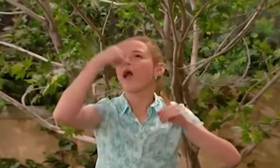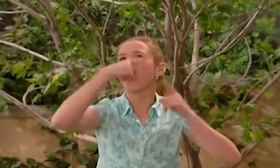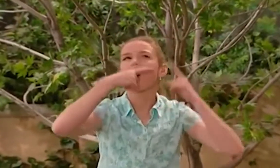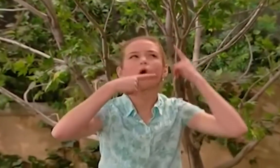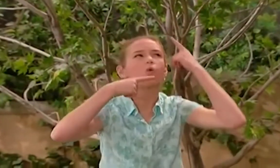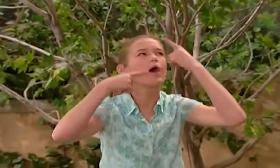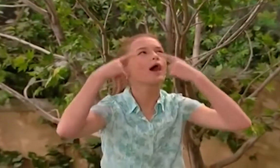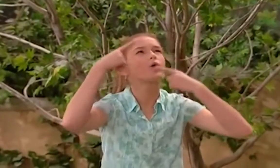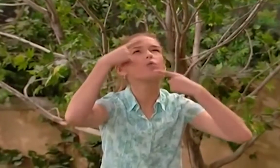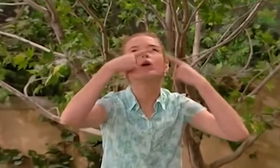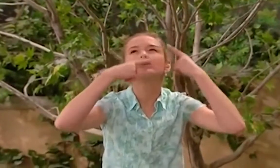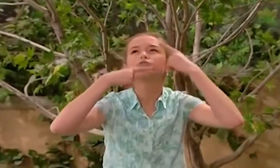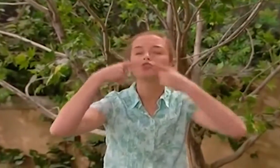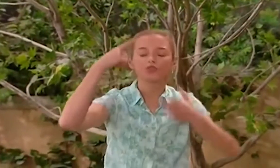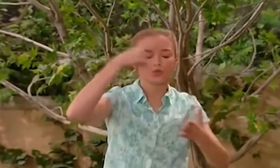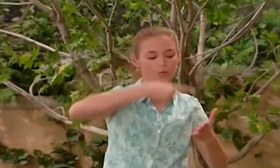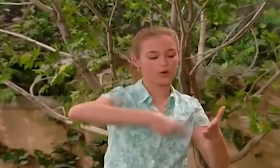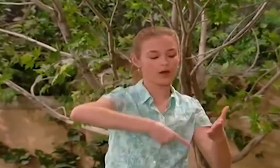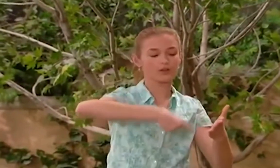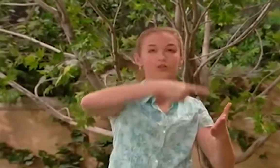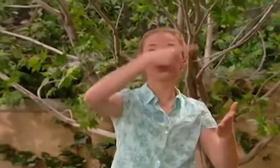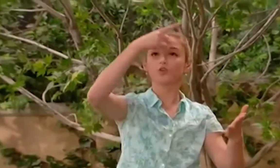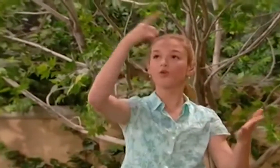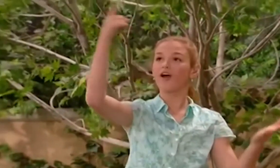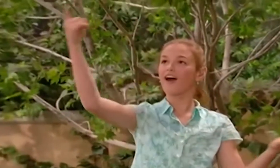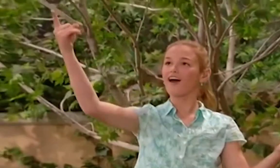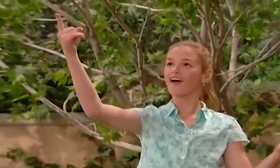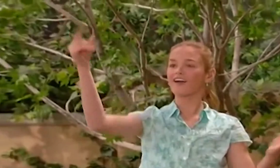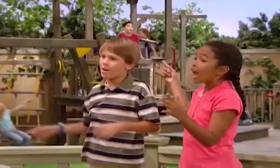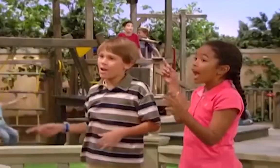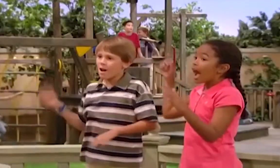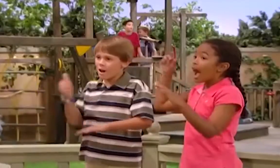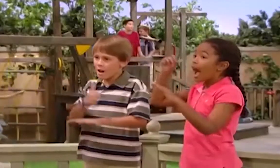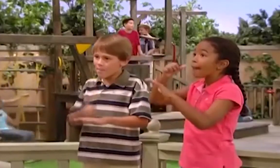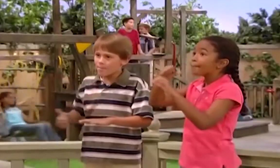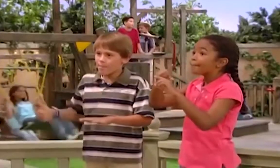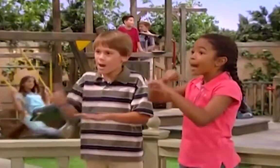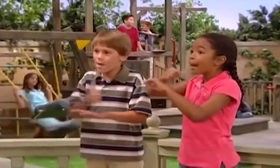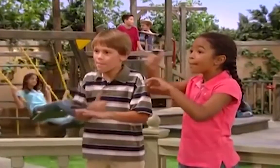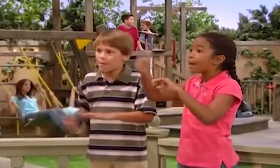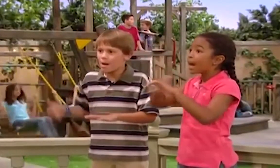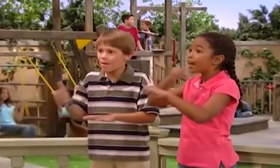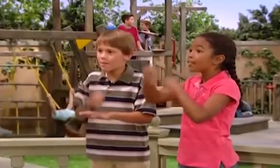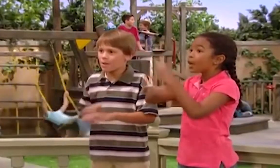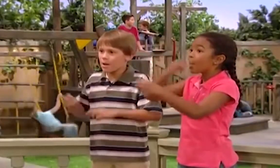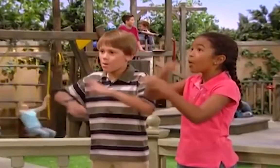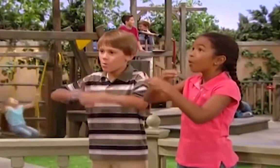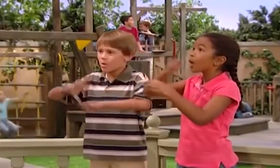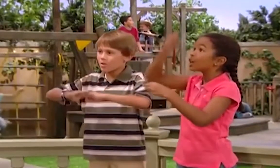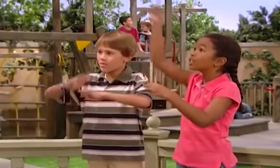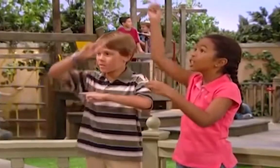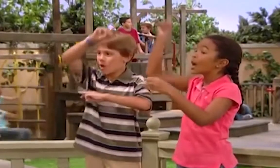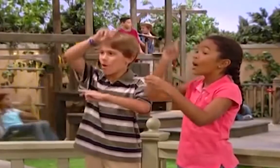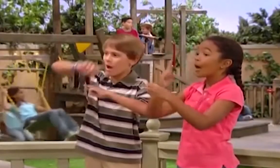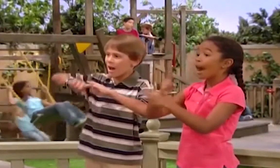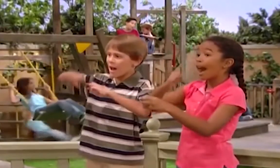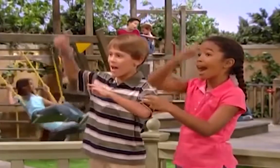how I wonder what you are. Up above the world so high,